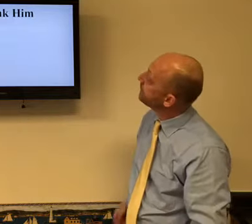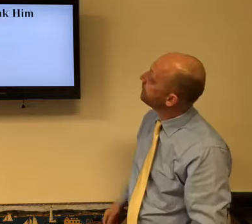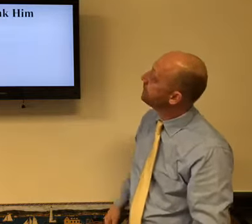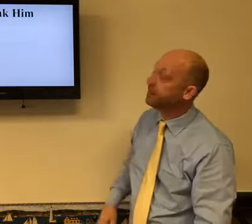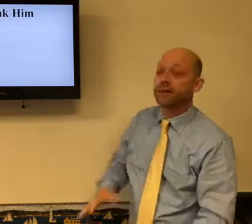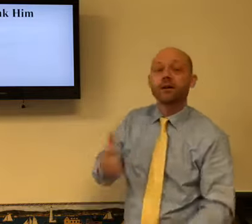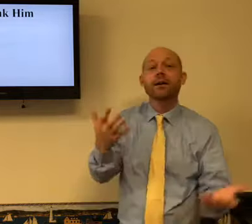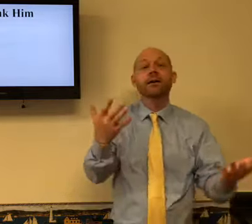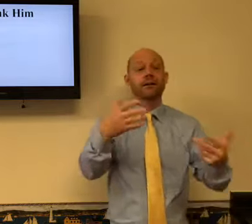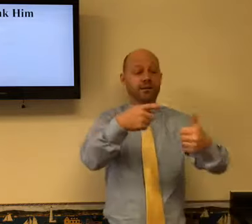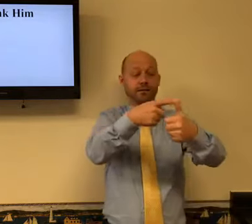Number one.